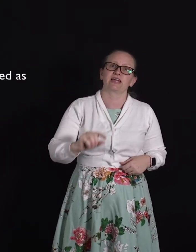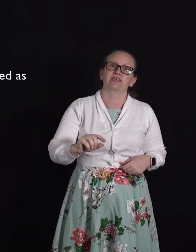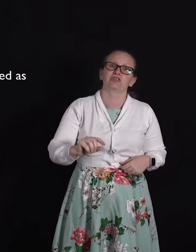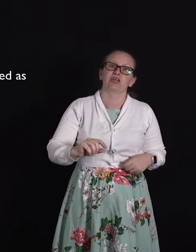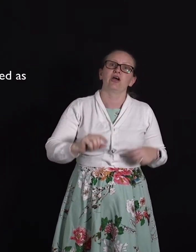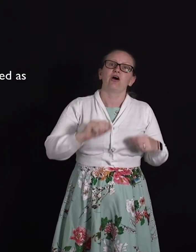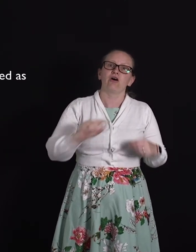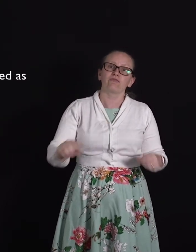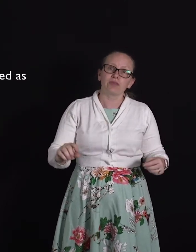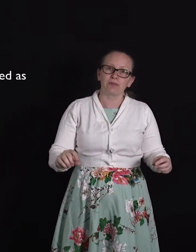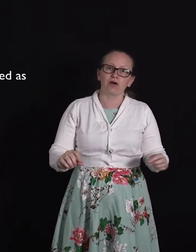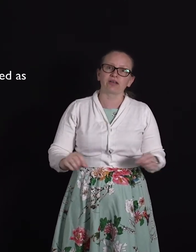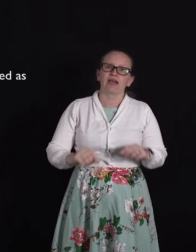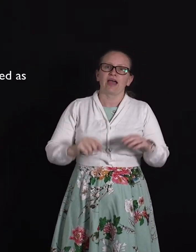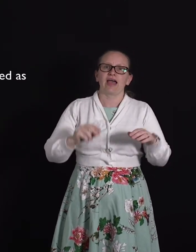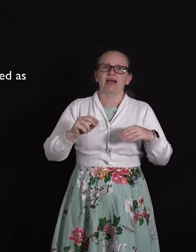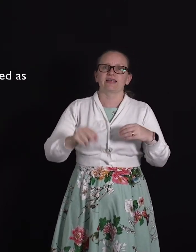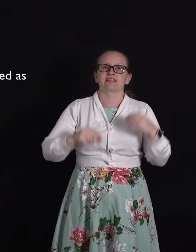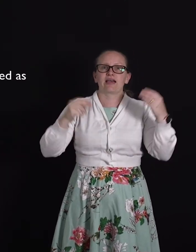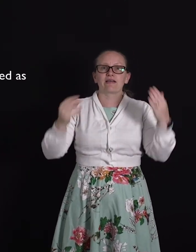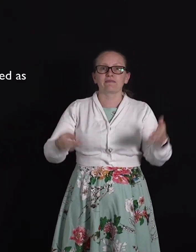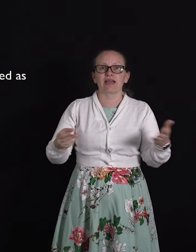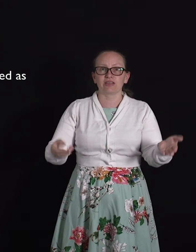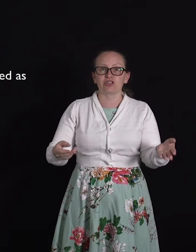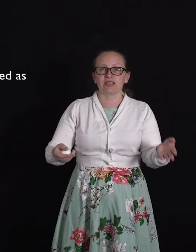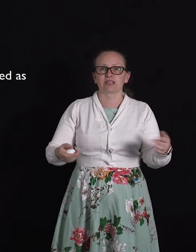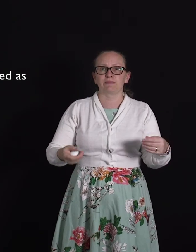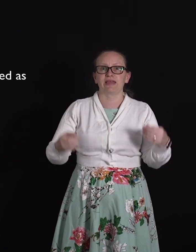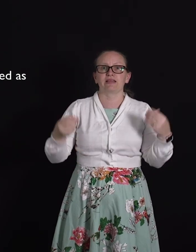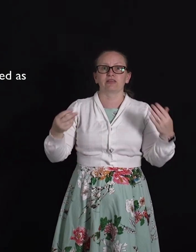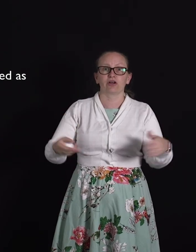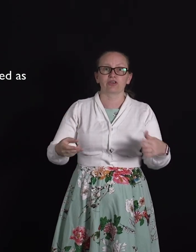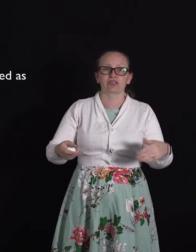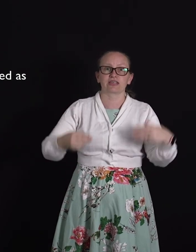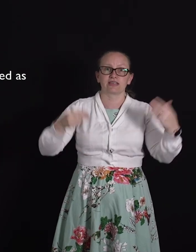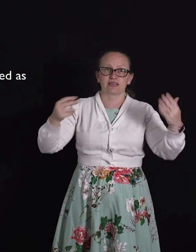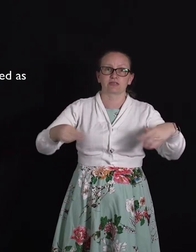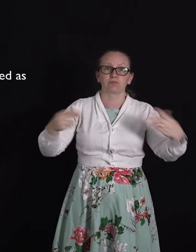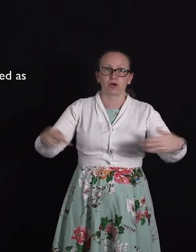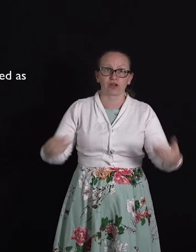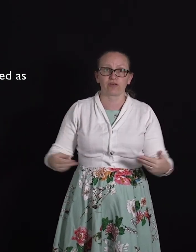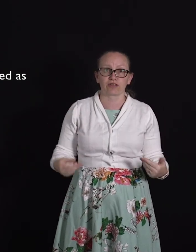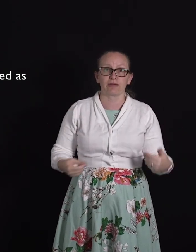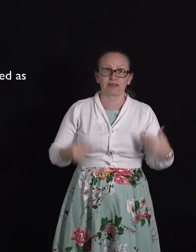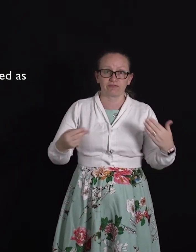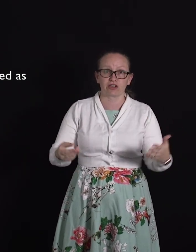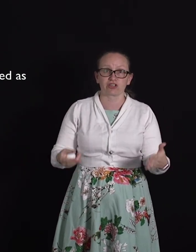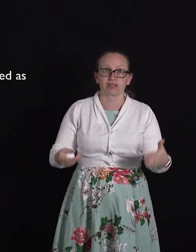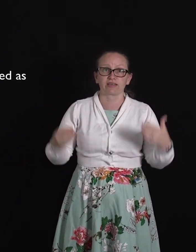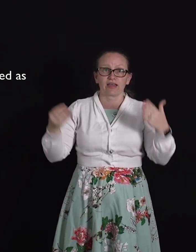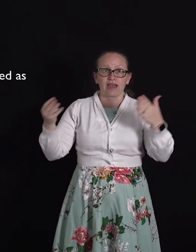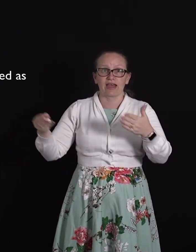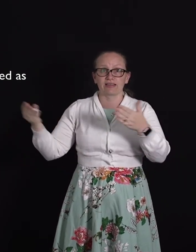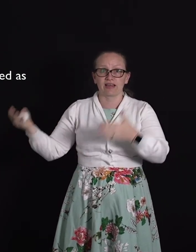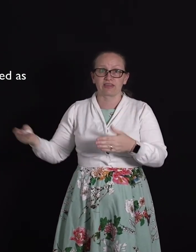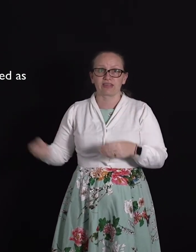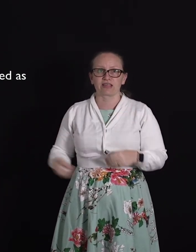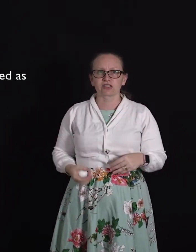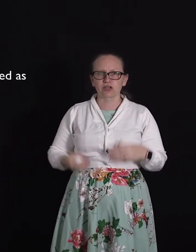energy of the block as energy has been lost as work overcoming friction and other things. So